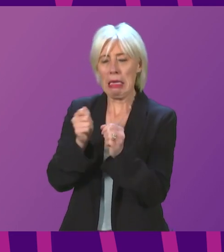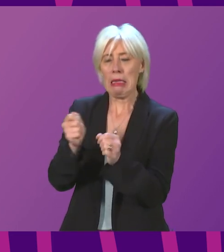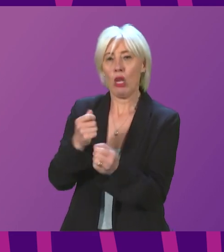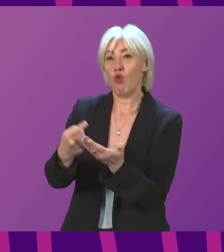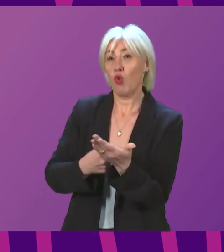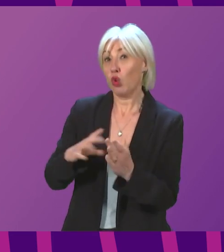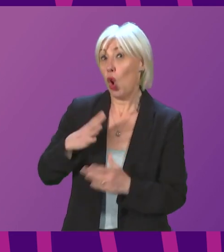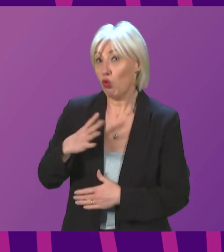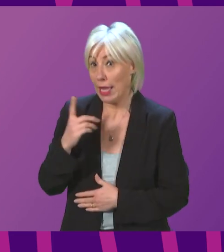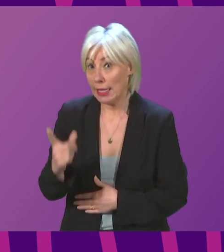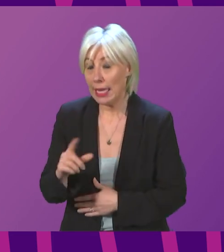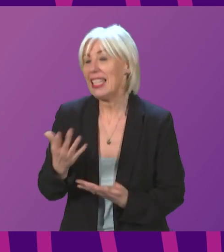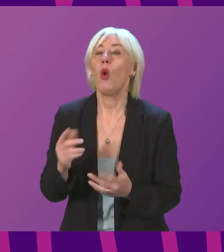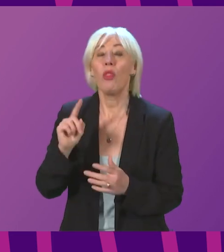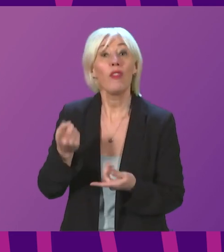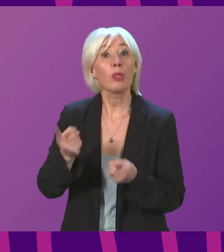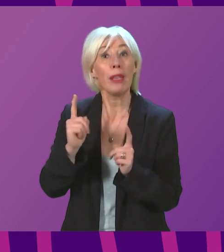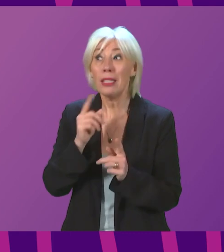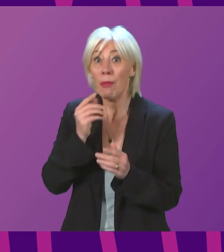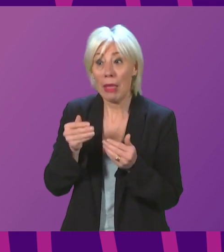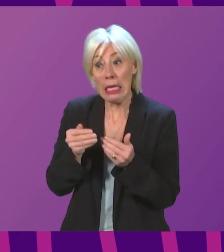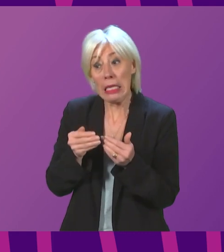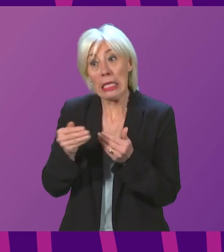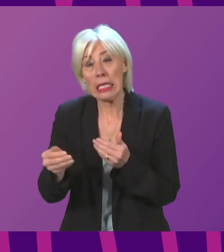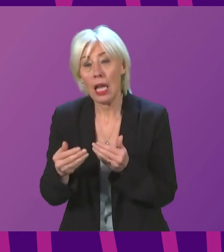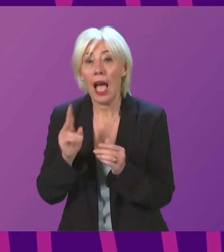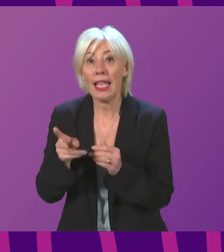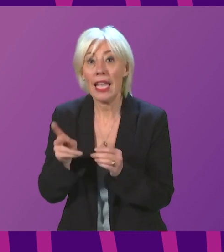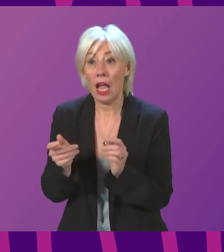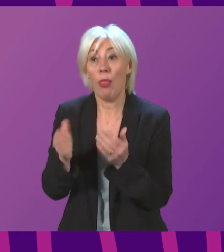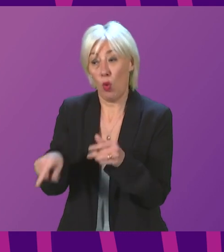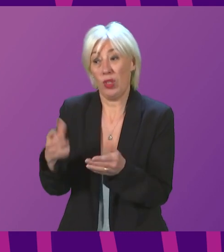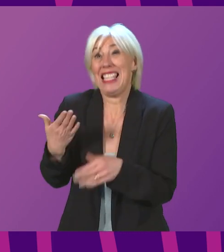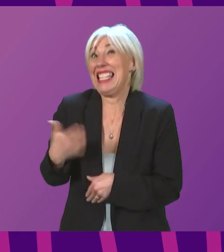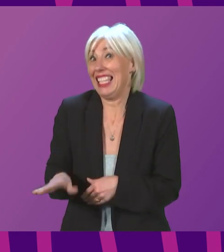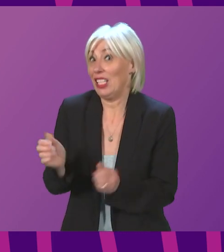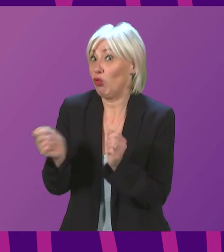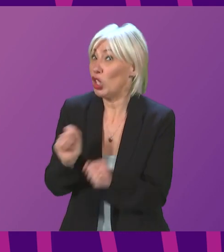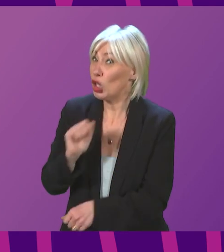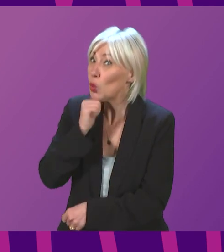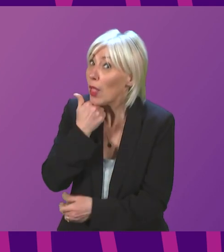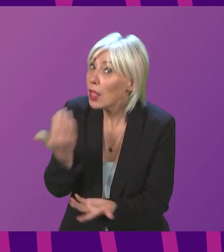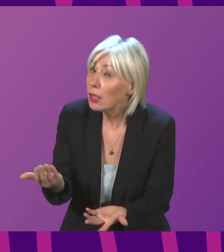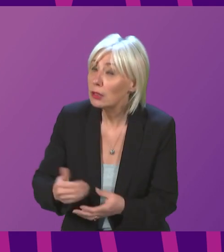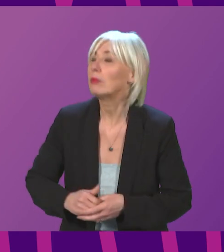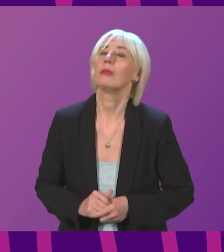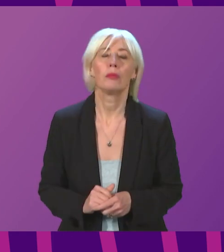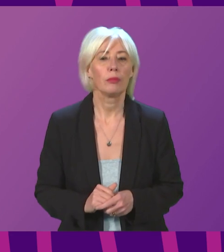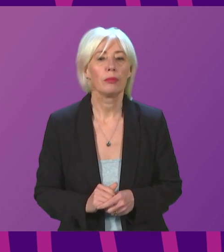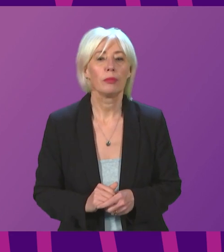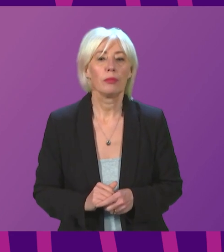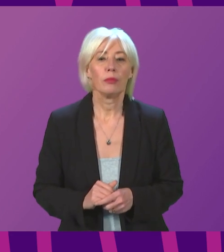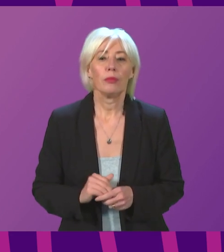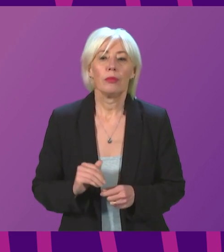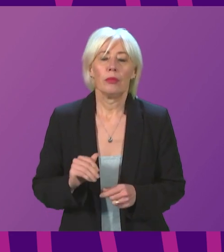So will the First Minister now go further and make these necessary changes? First Minister. Firstly,